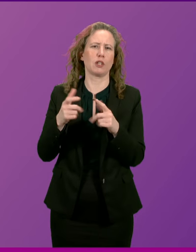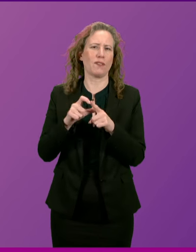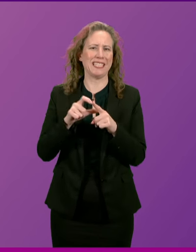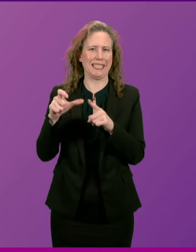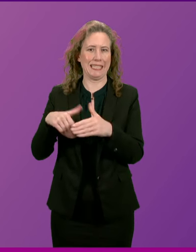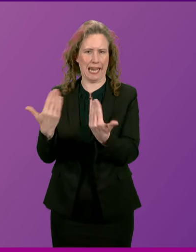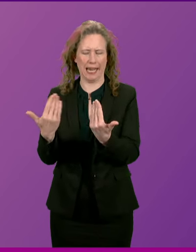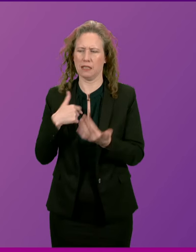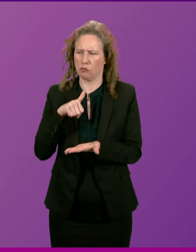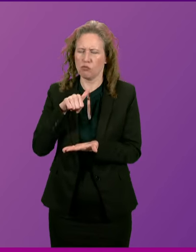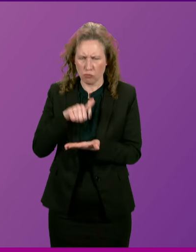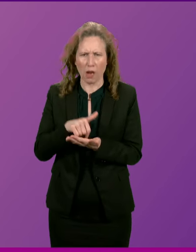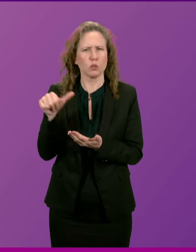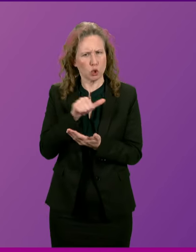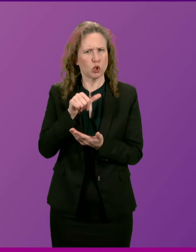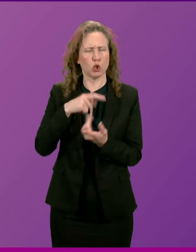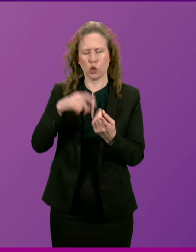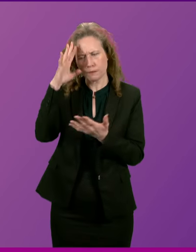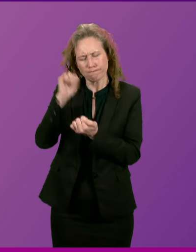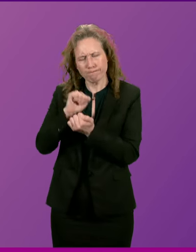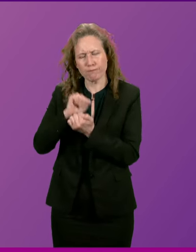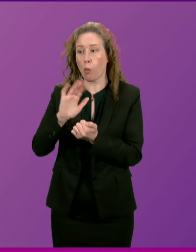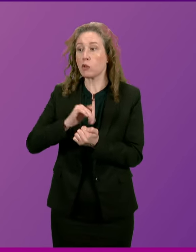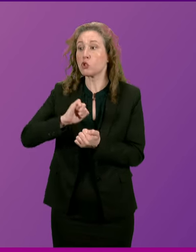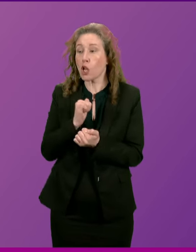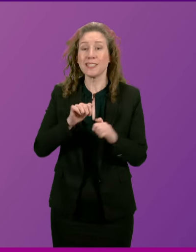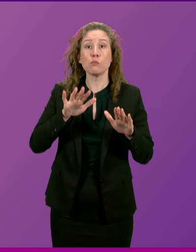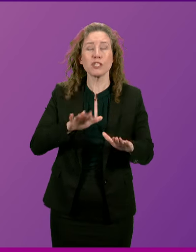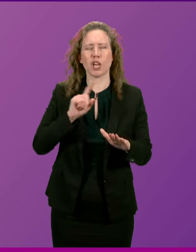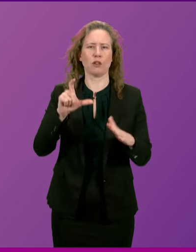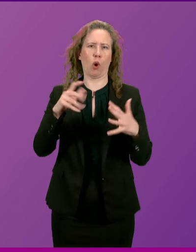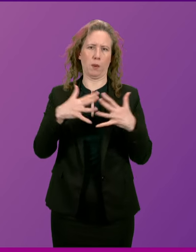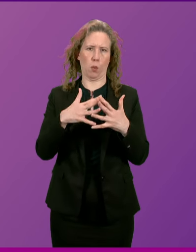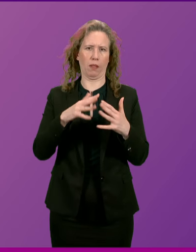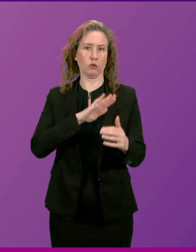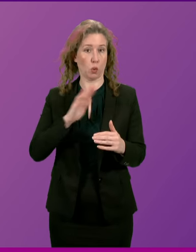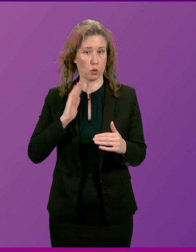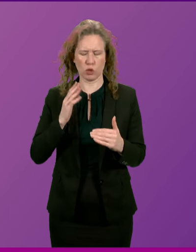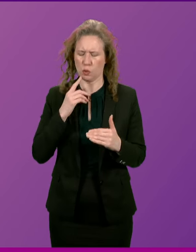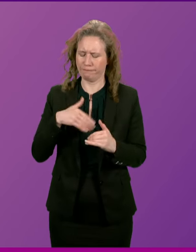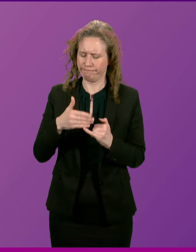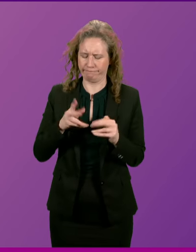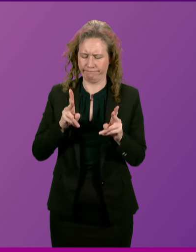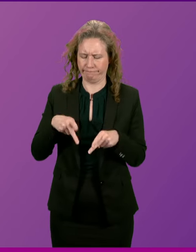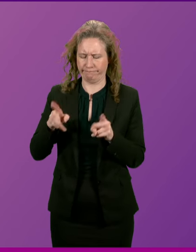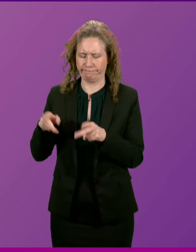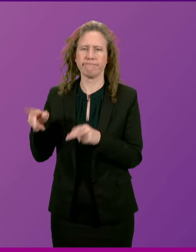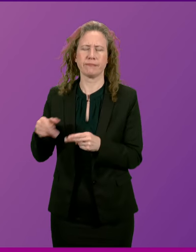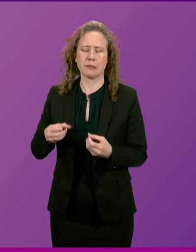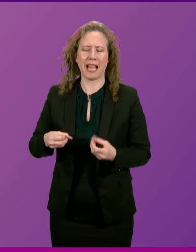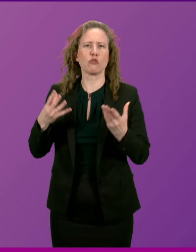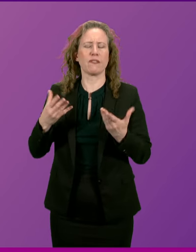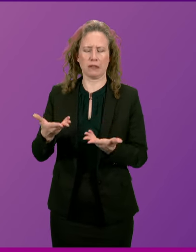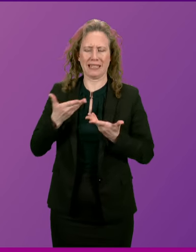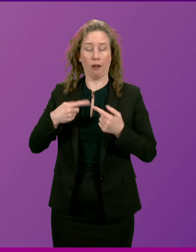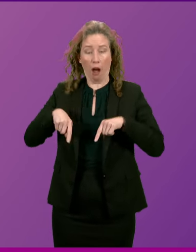It is right that we commemorate all those Scottish, British and Commonwealth soldiers who made the ultimate sacrifice for our freedom